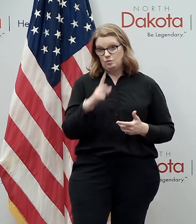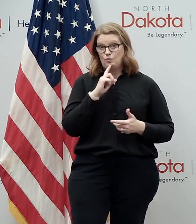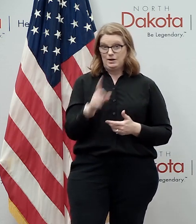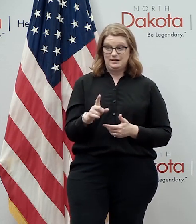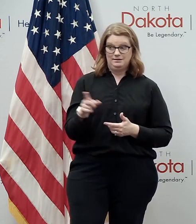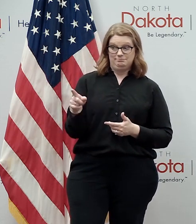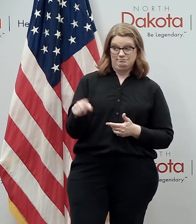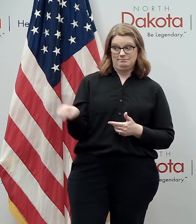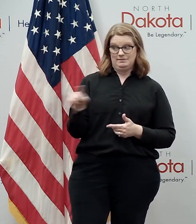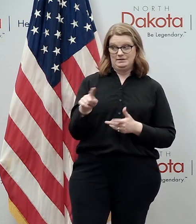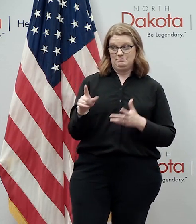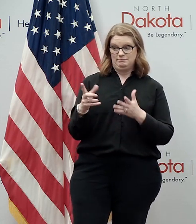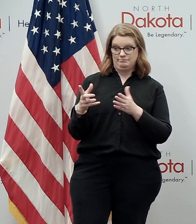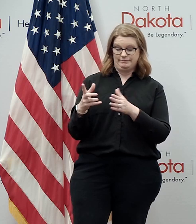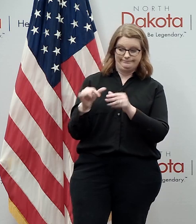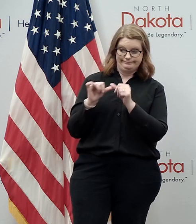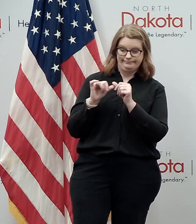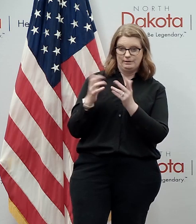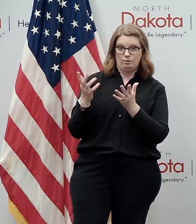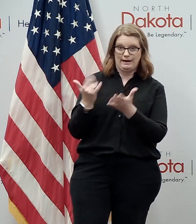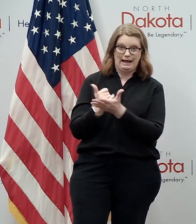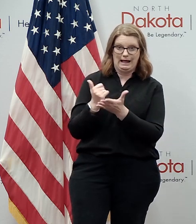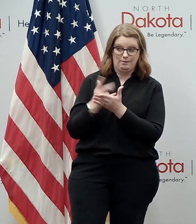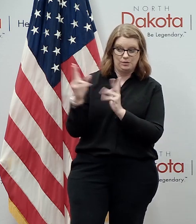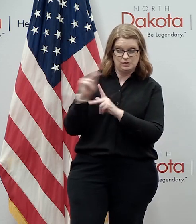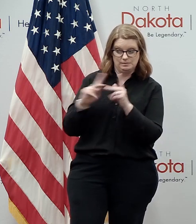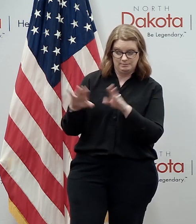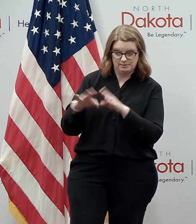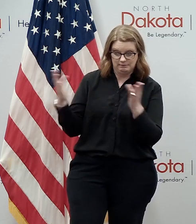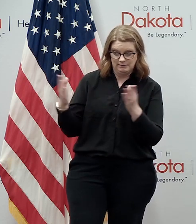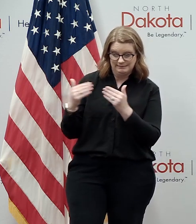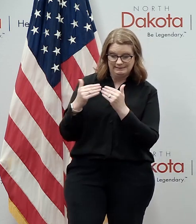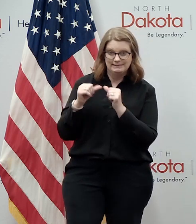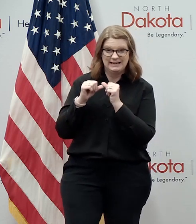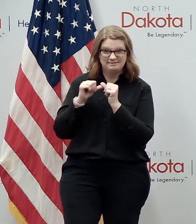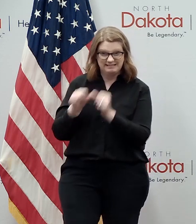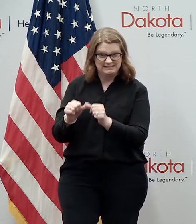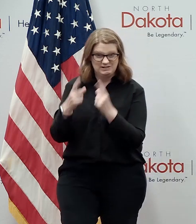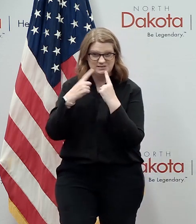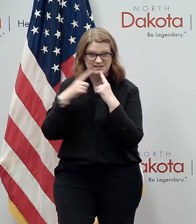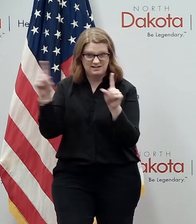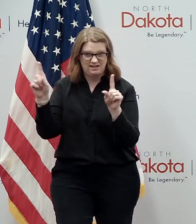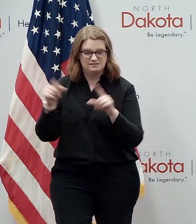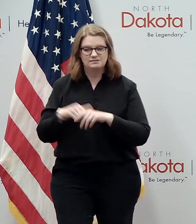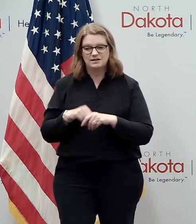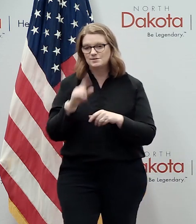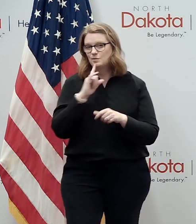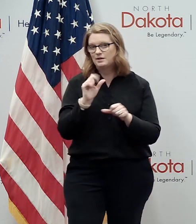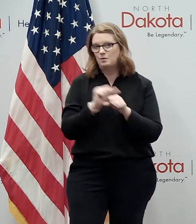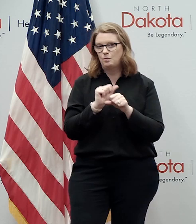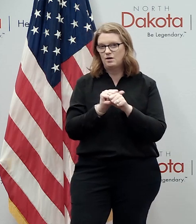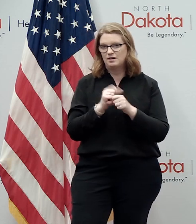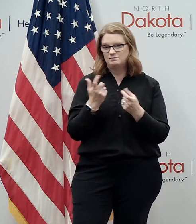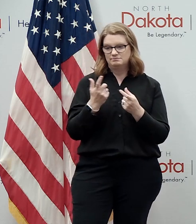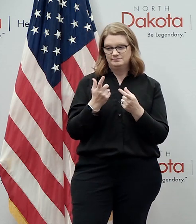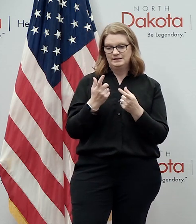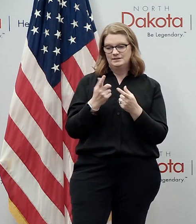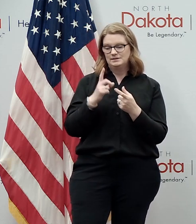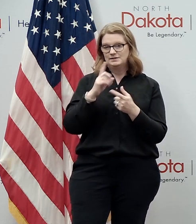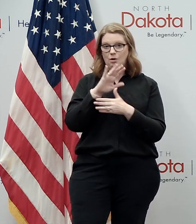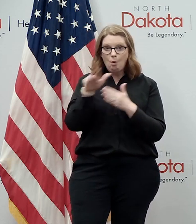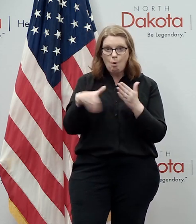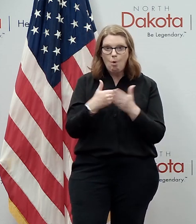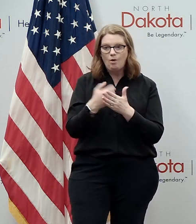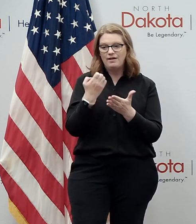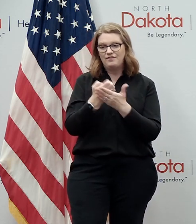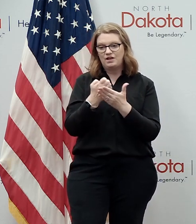are are open get open and stay open and thrive going forward and that's why we're working so hard on trying to get the whole economy opened up because